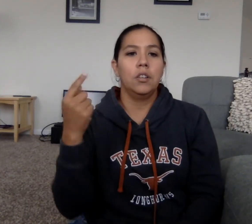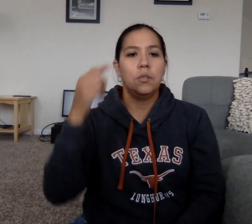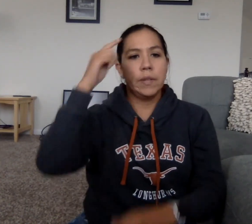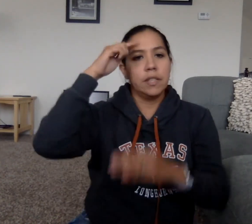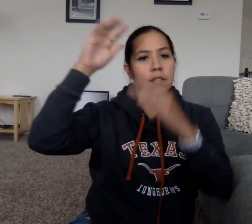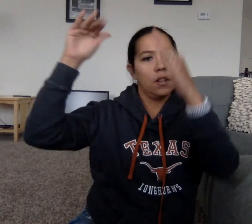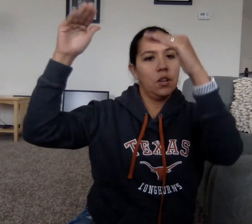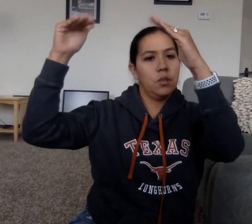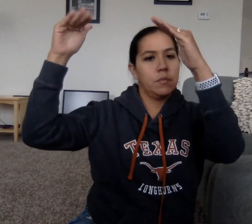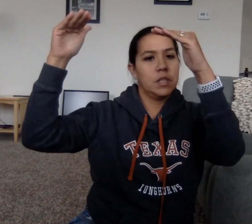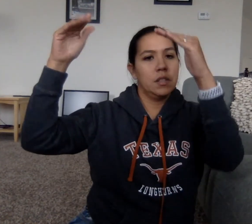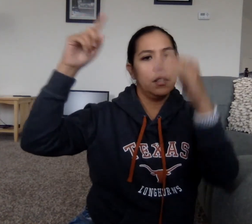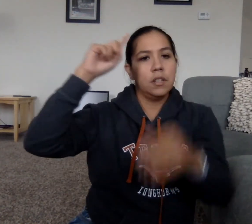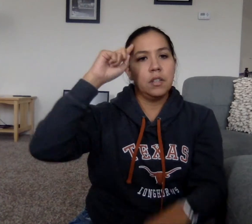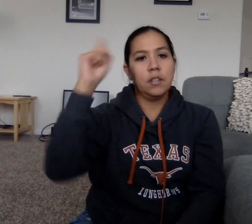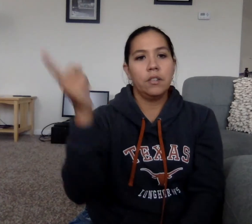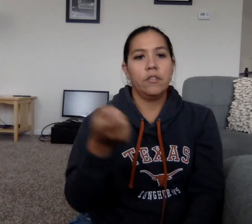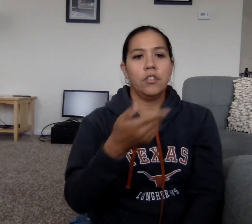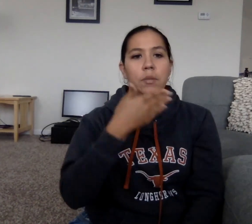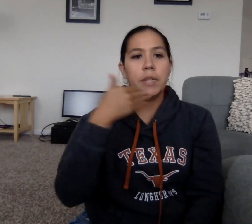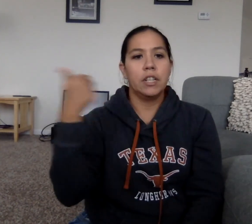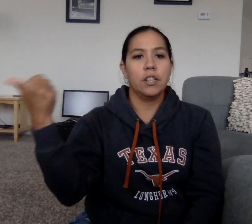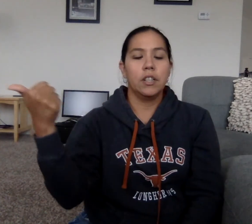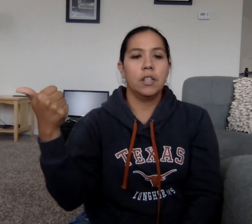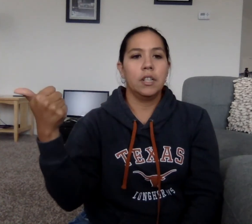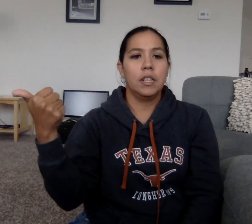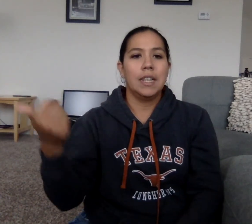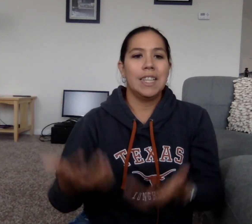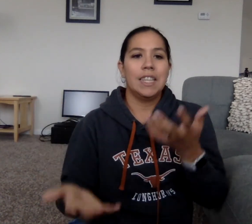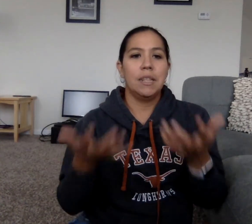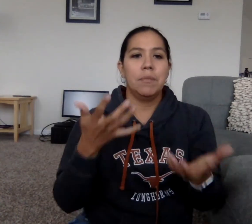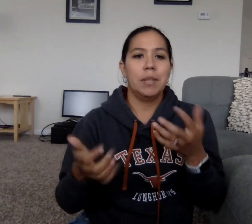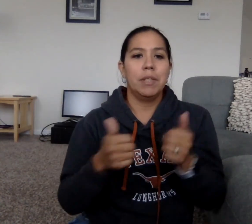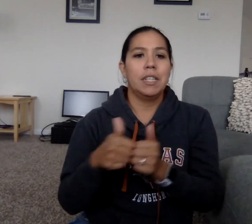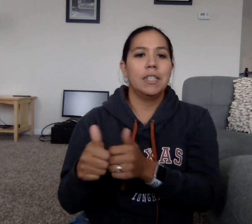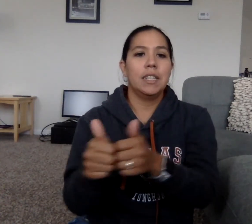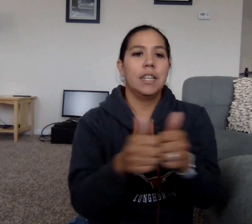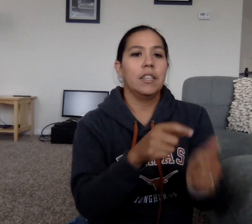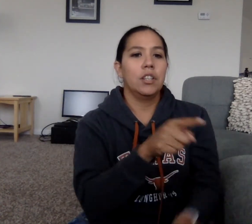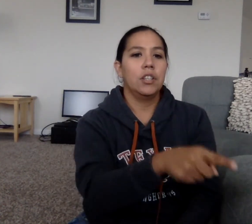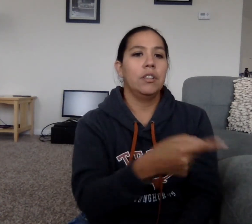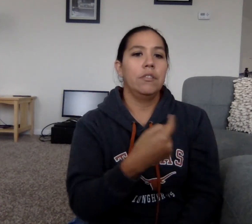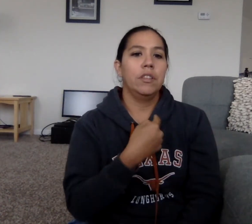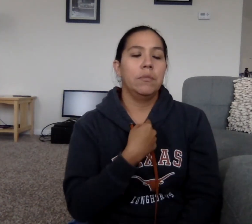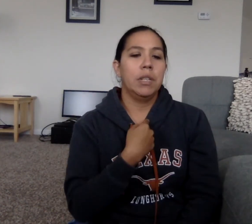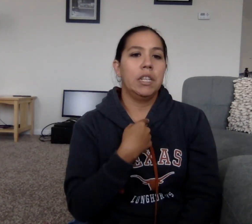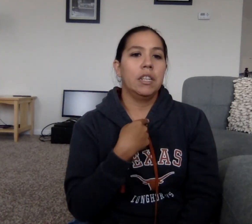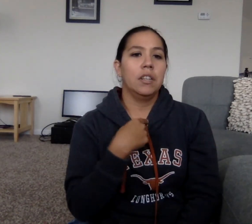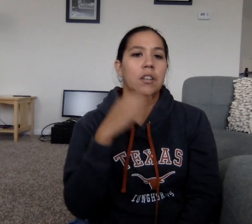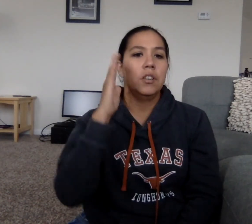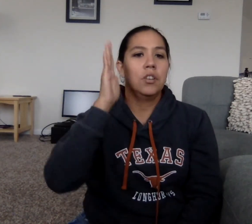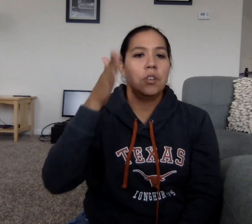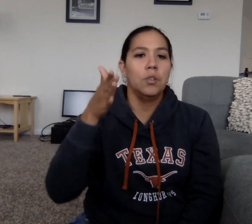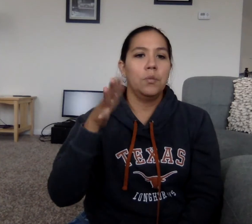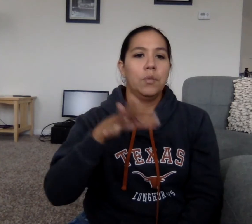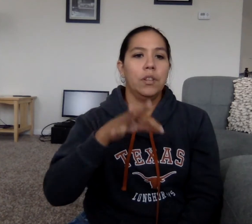always hoped for better. Then maybe together you and me would